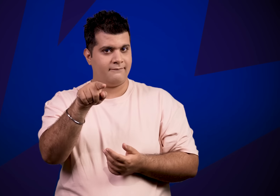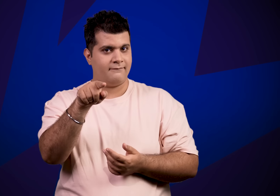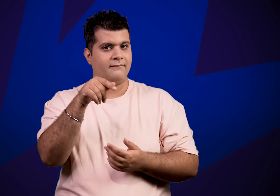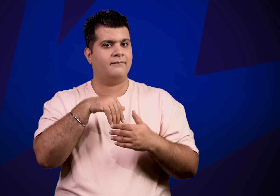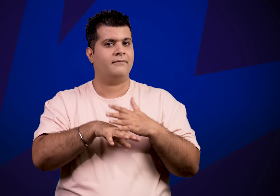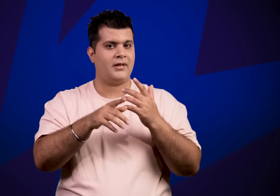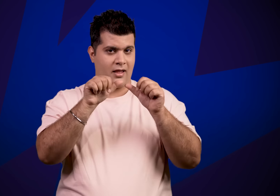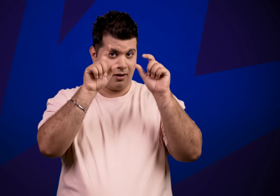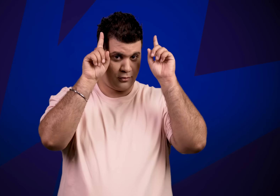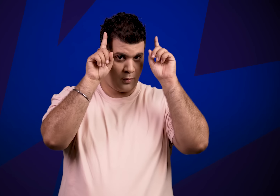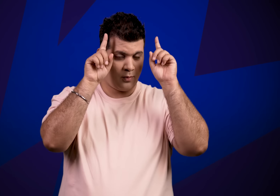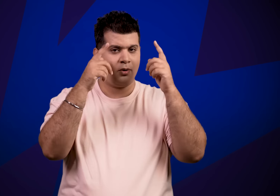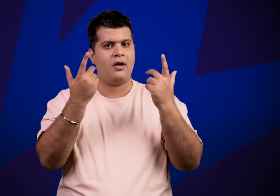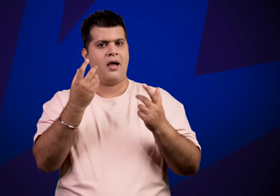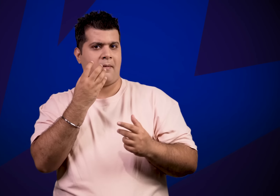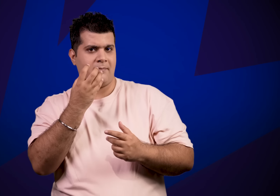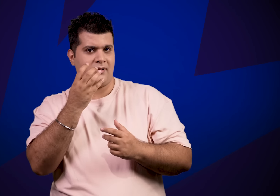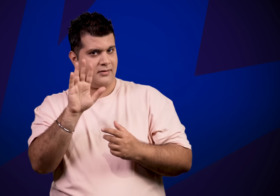Android or your Apple phone.